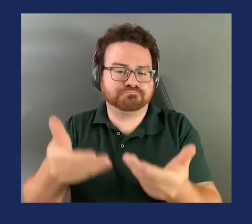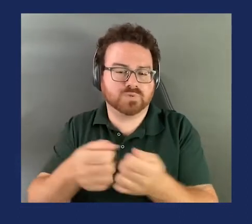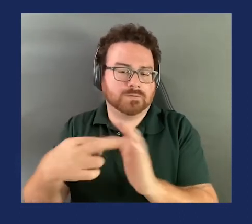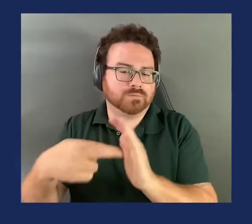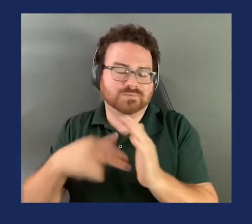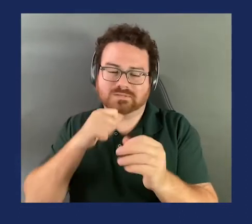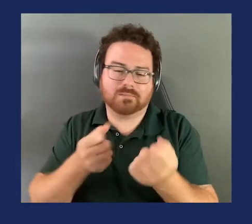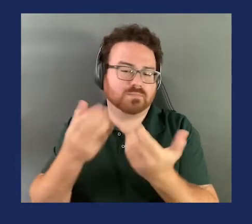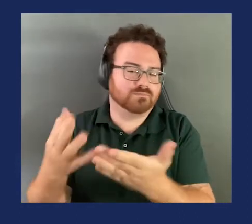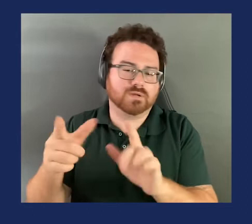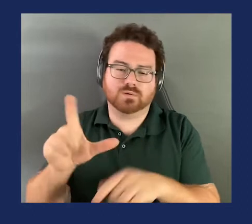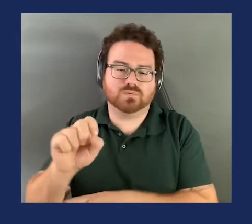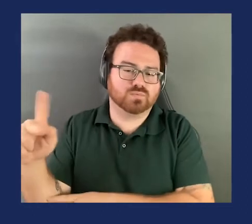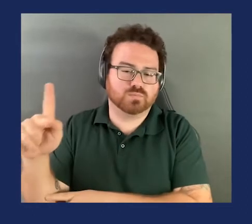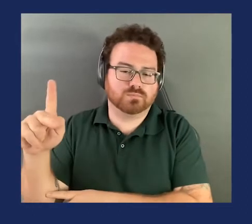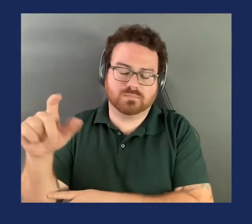necessary, so I support the amendment.